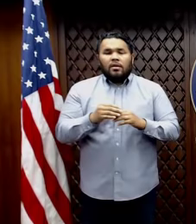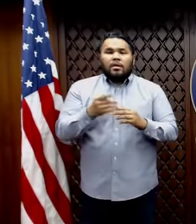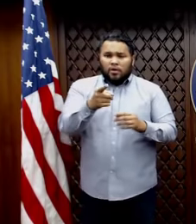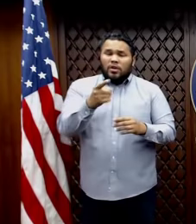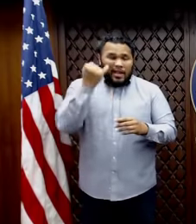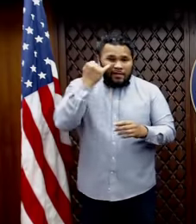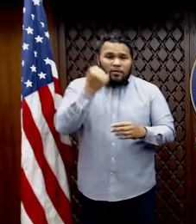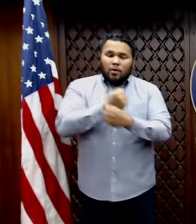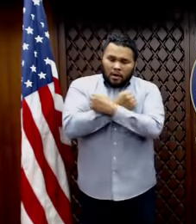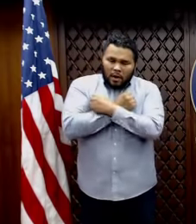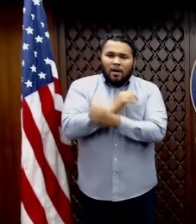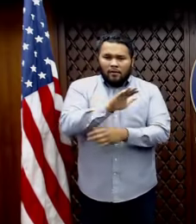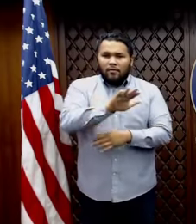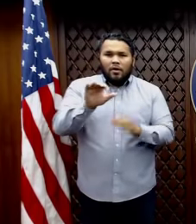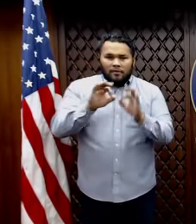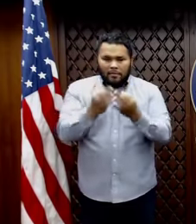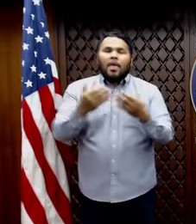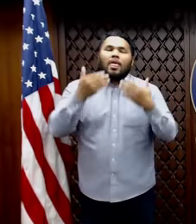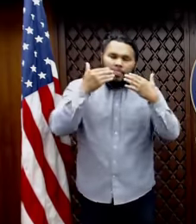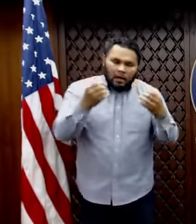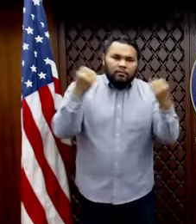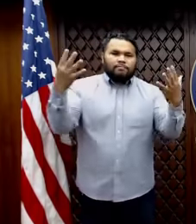you comply and do the right thing. So thank you very much.